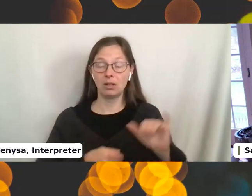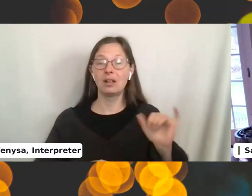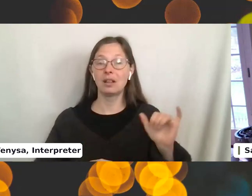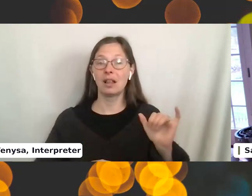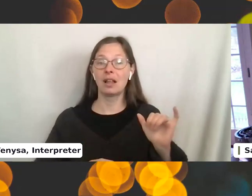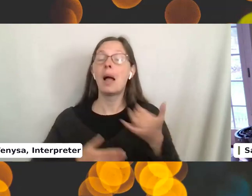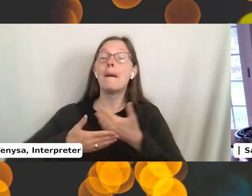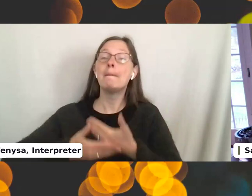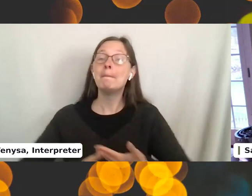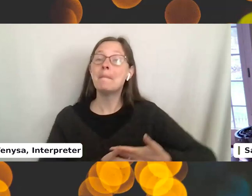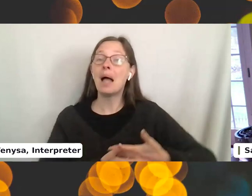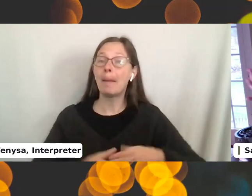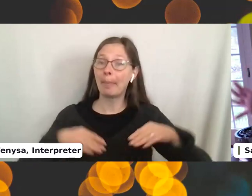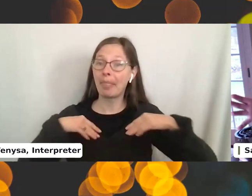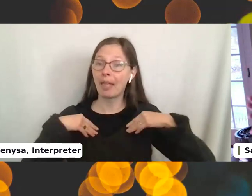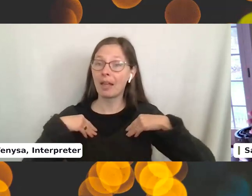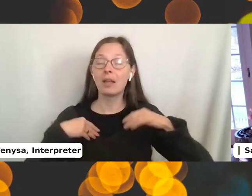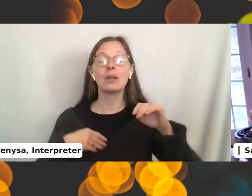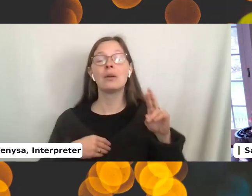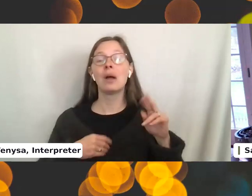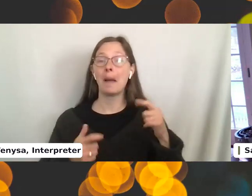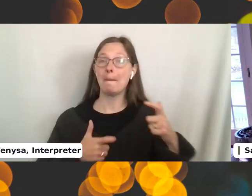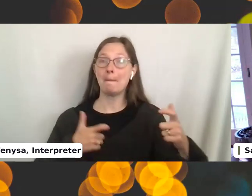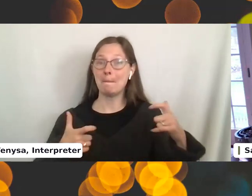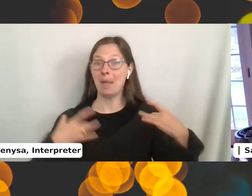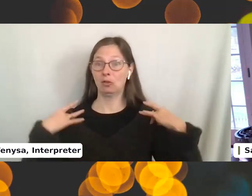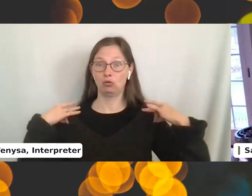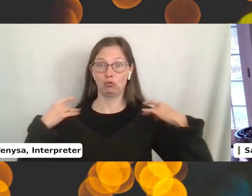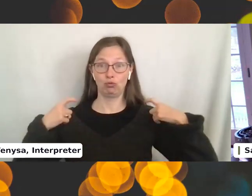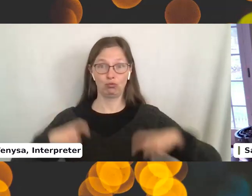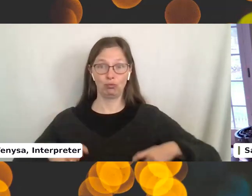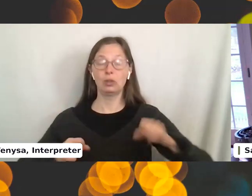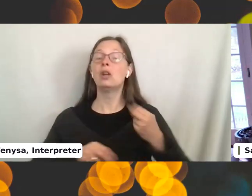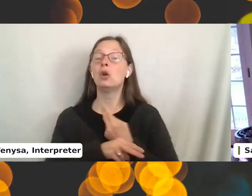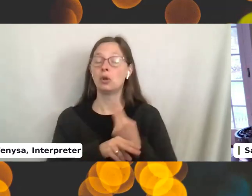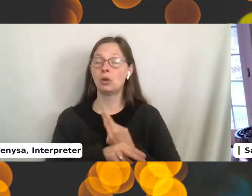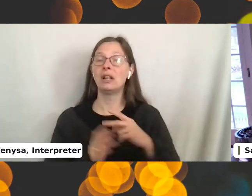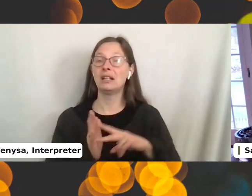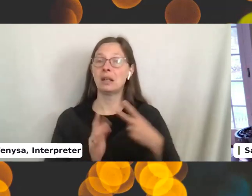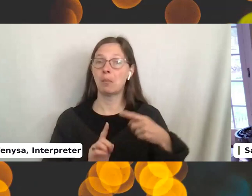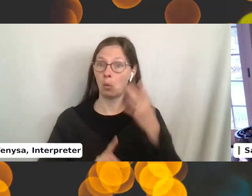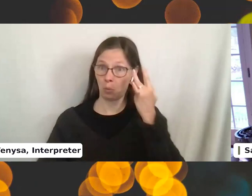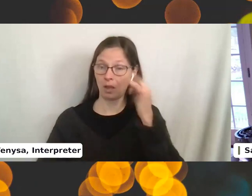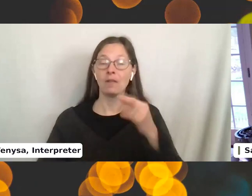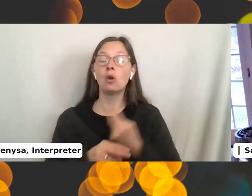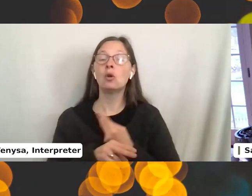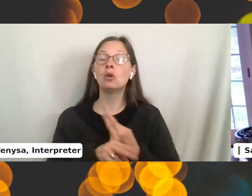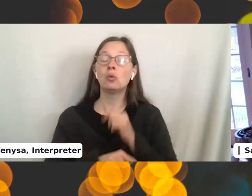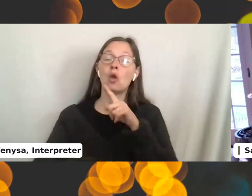a, like a baby blanket or something like a big sweater, you can use double pointed. Because if you're using a